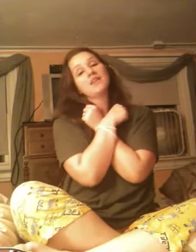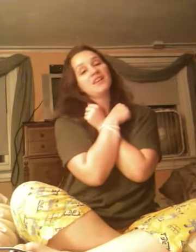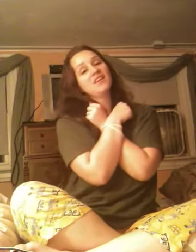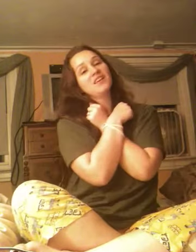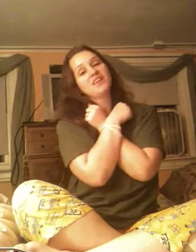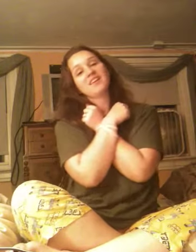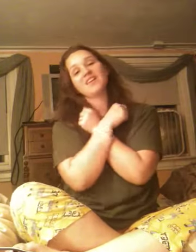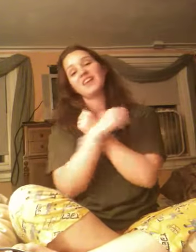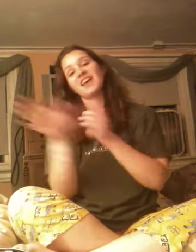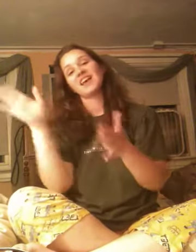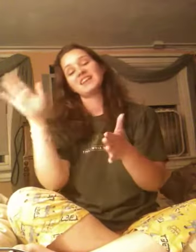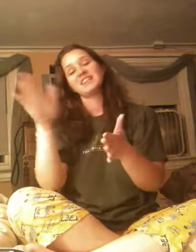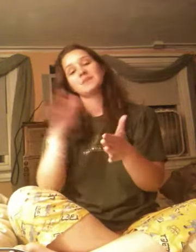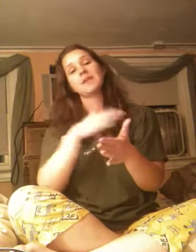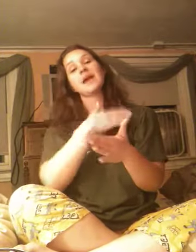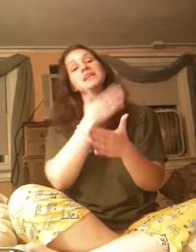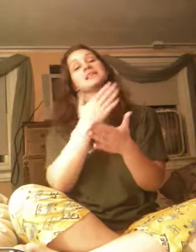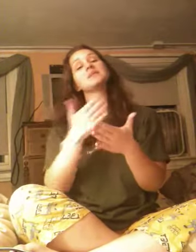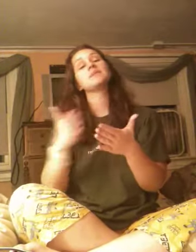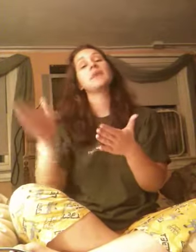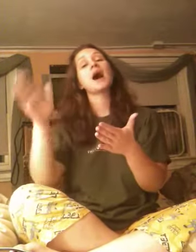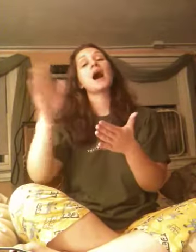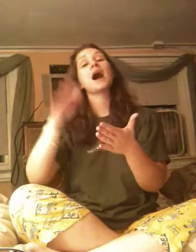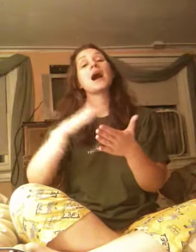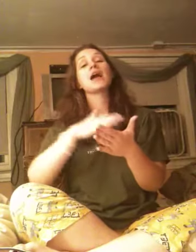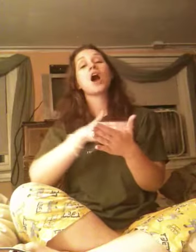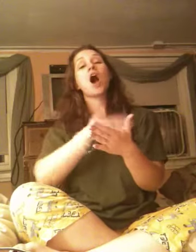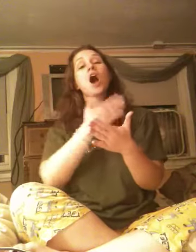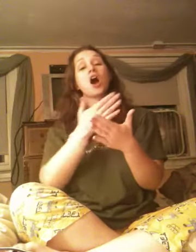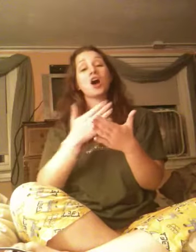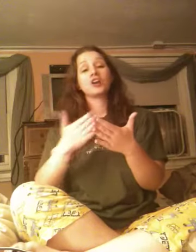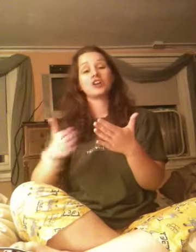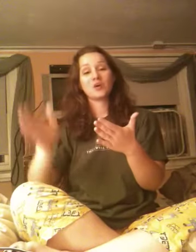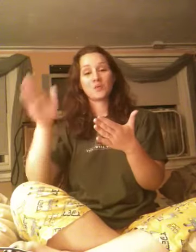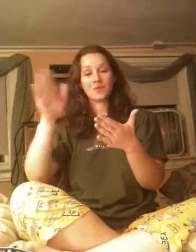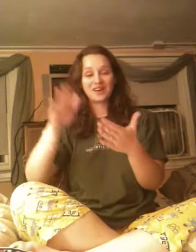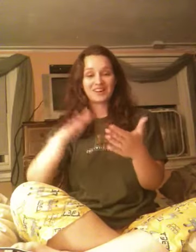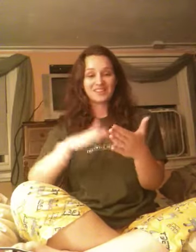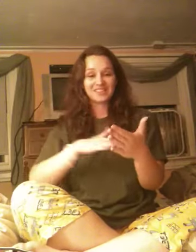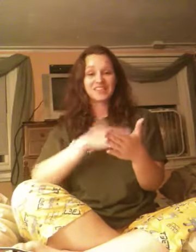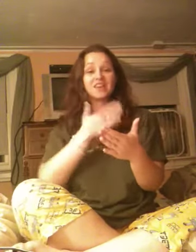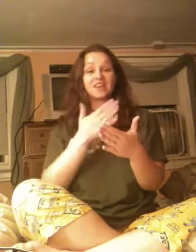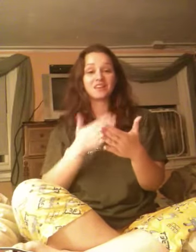King, and it makes my heart want to sing.